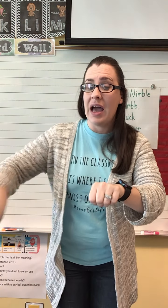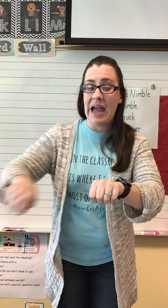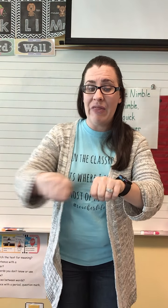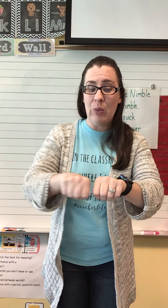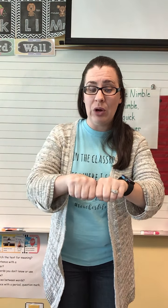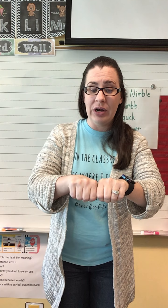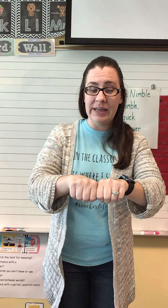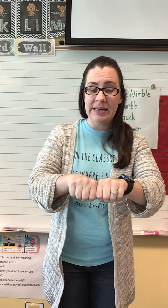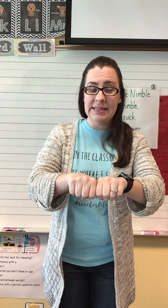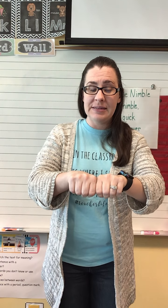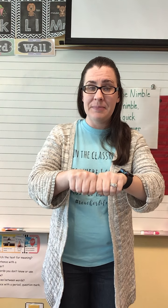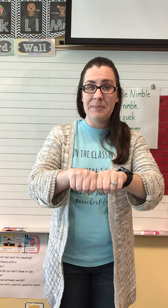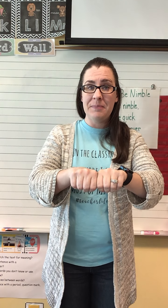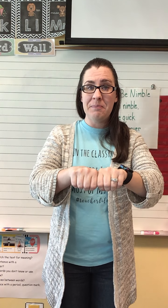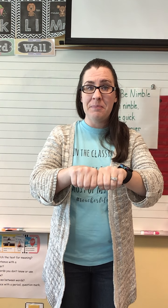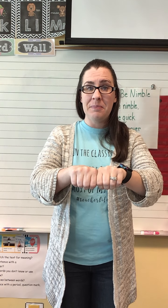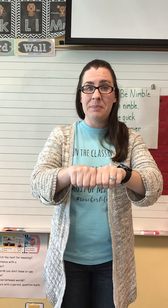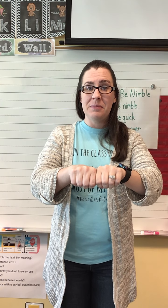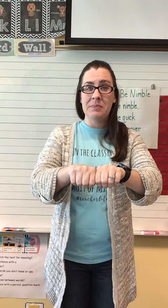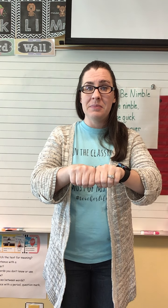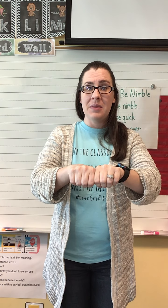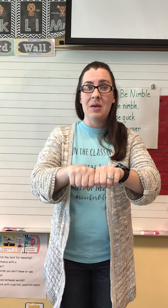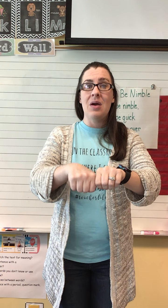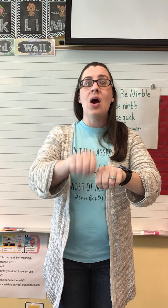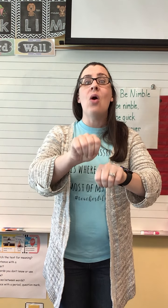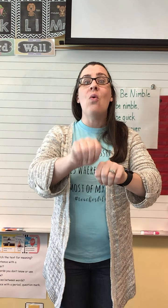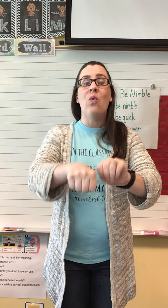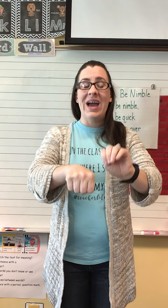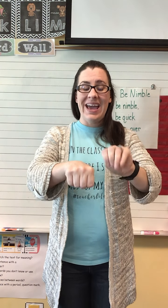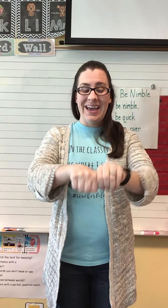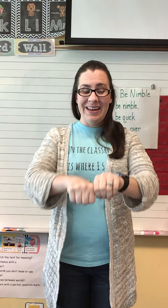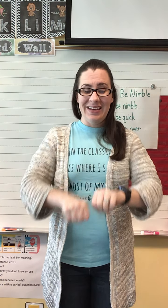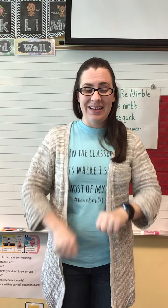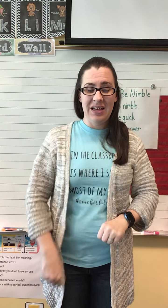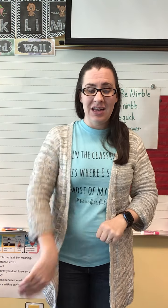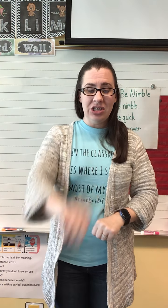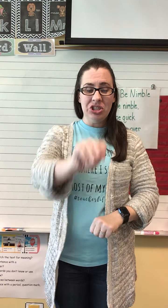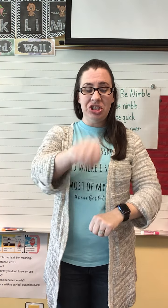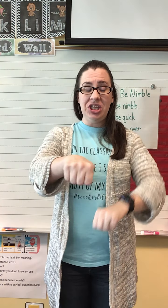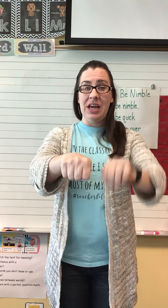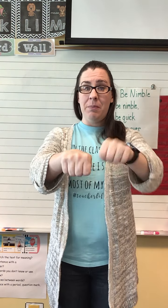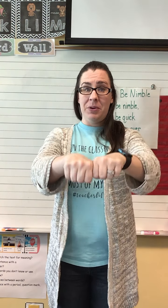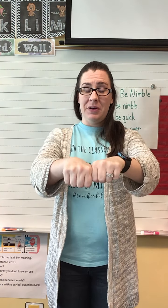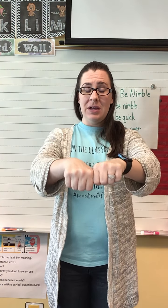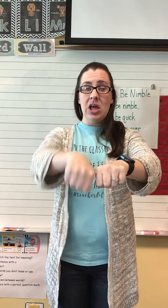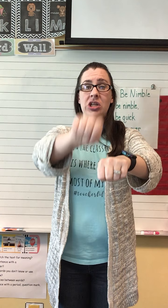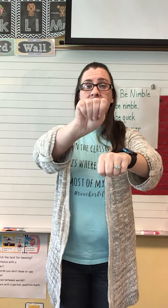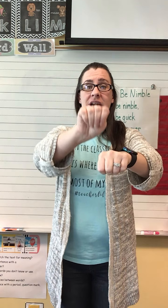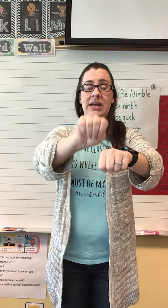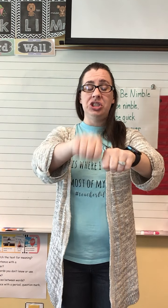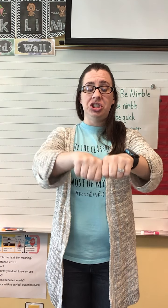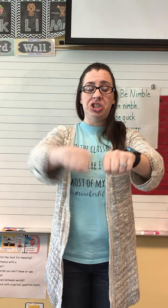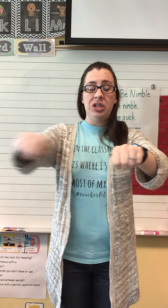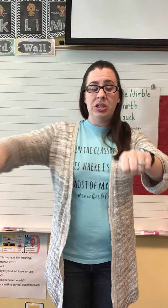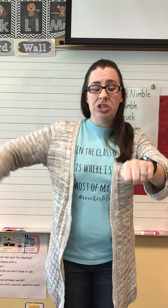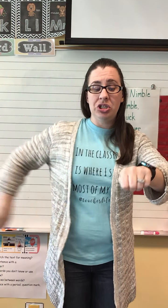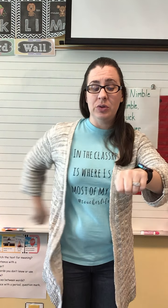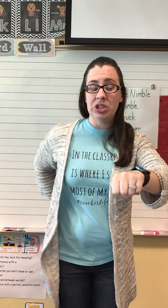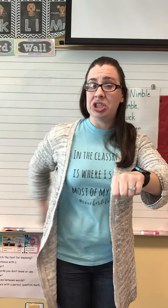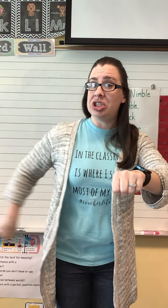and the word is when. Then, chip, change ch to sh,